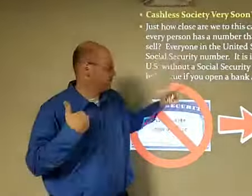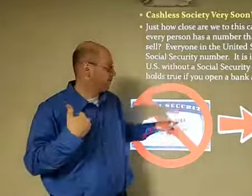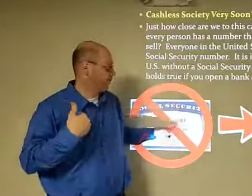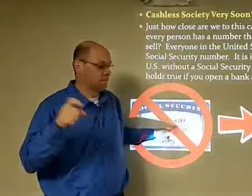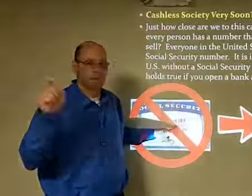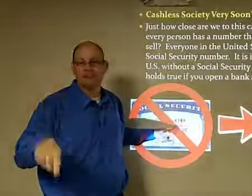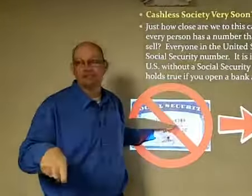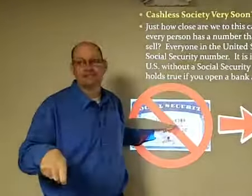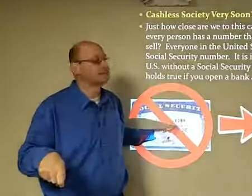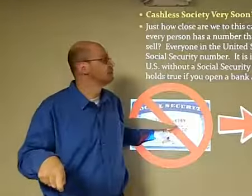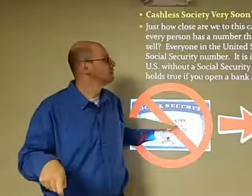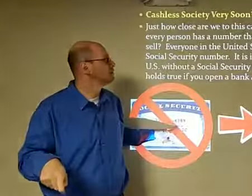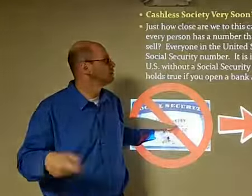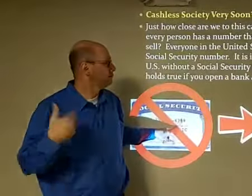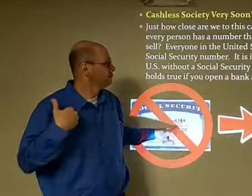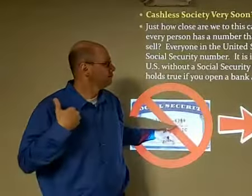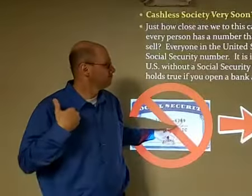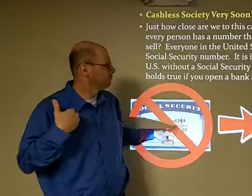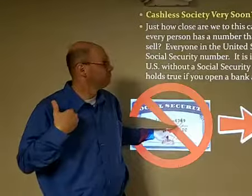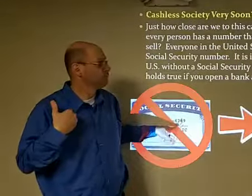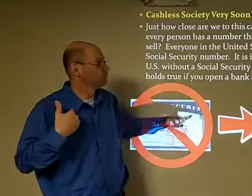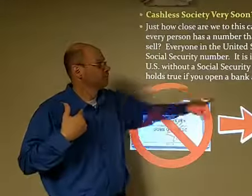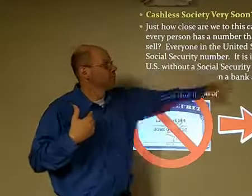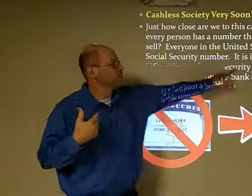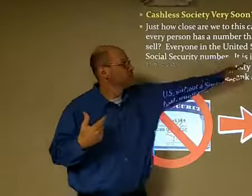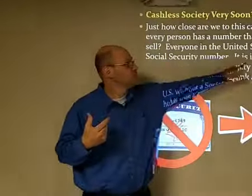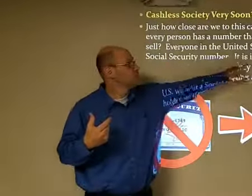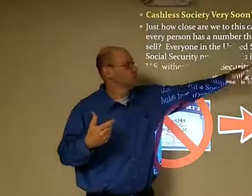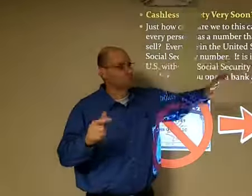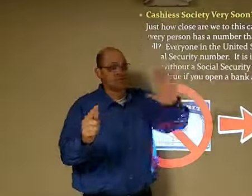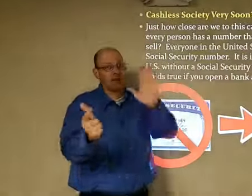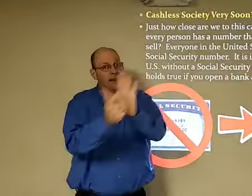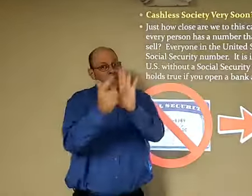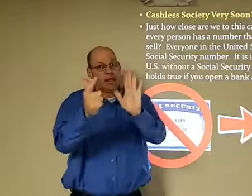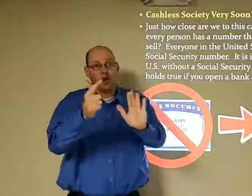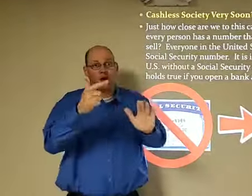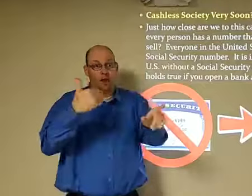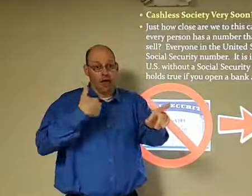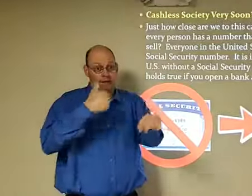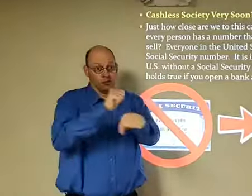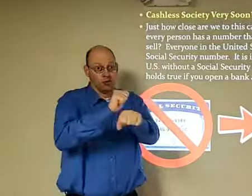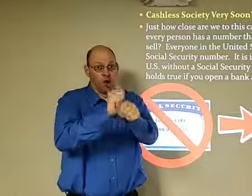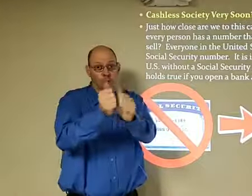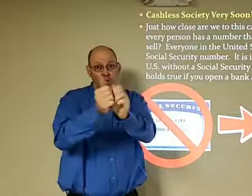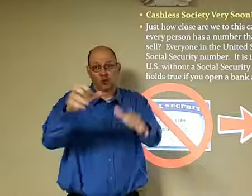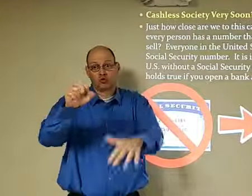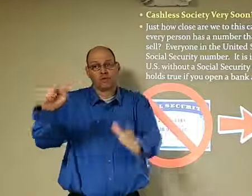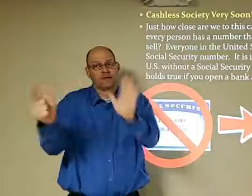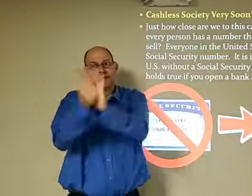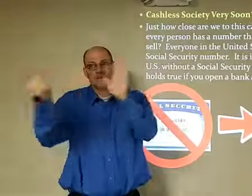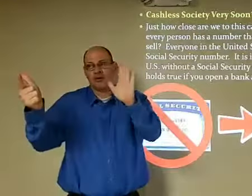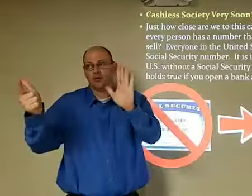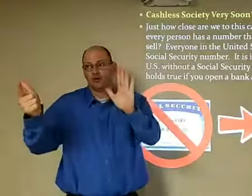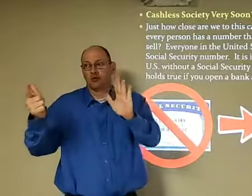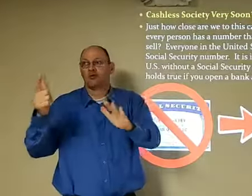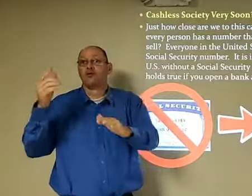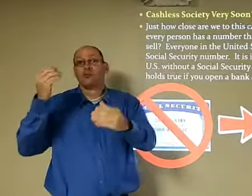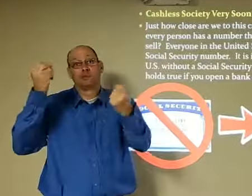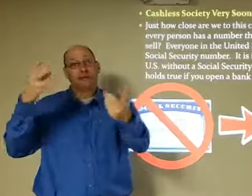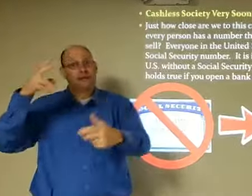So, again, repeating everyone in the United States is required to have a social security number. And it is illegal to hold a